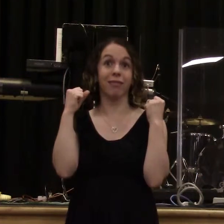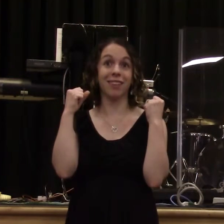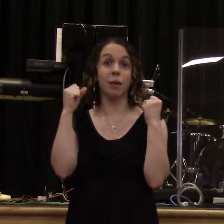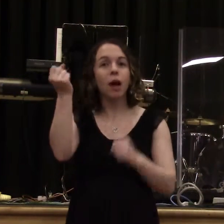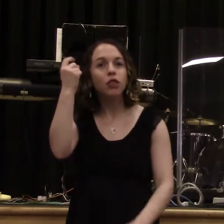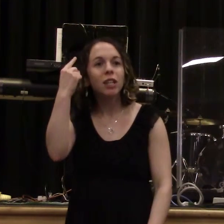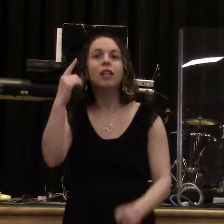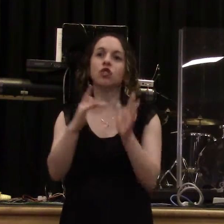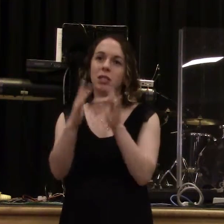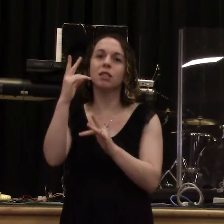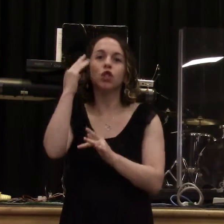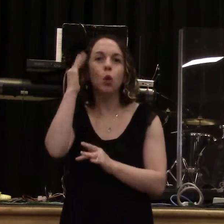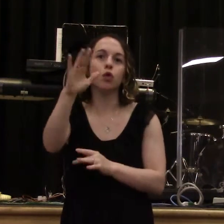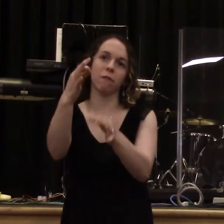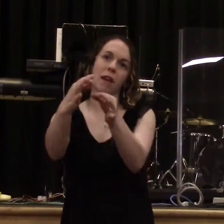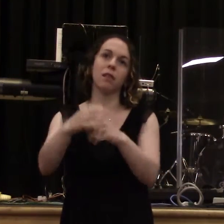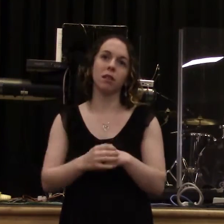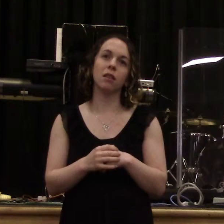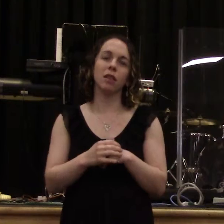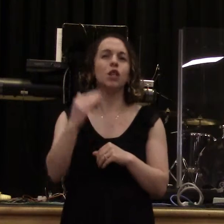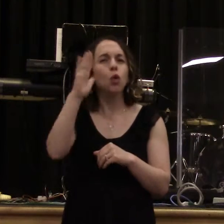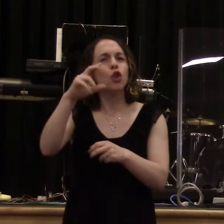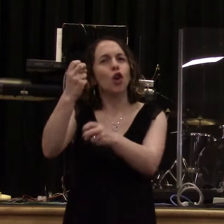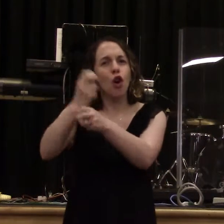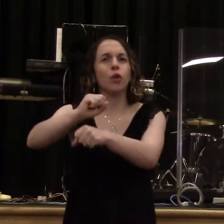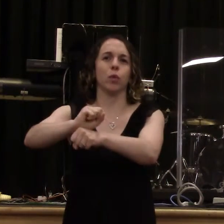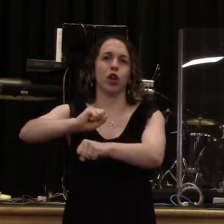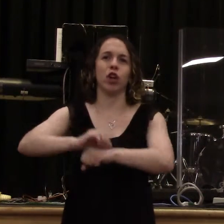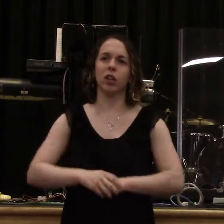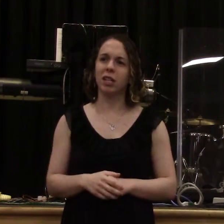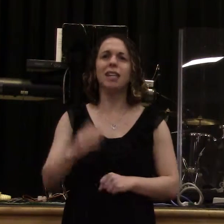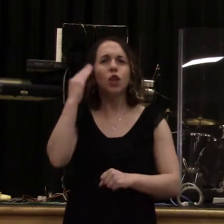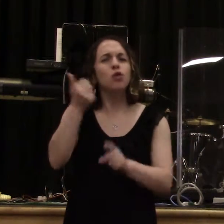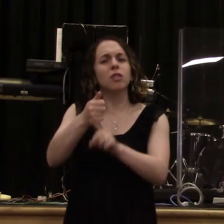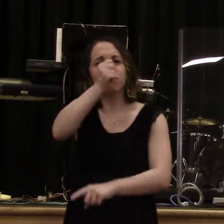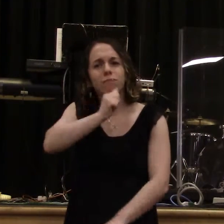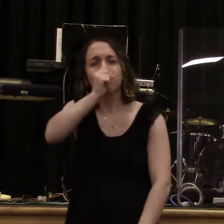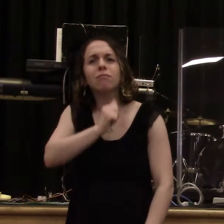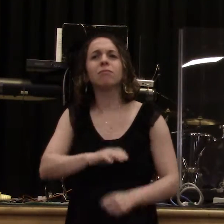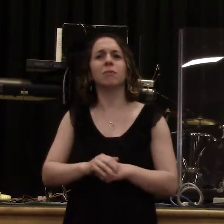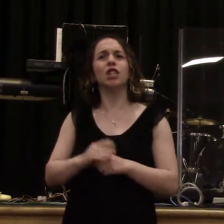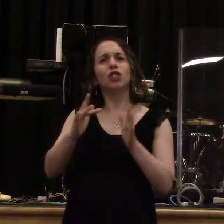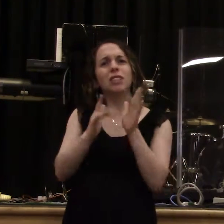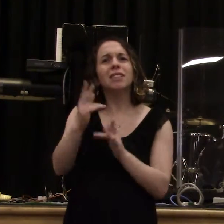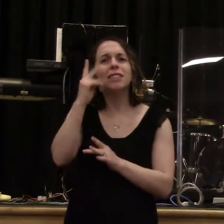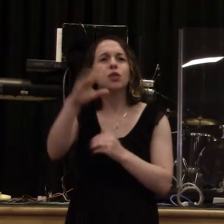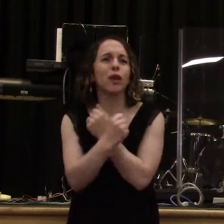your faith. Hallelujah. He sees your service, that you're persevering, that you are doing more now than